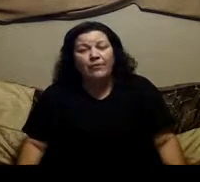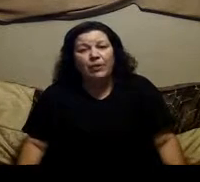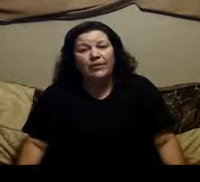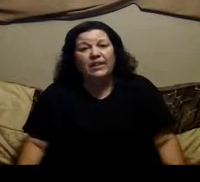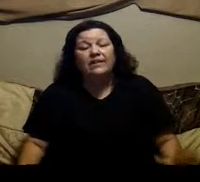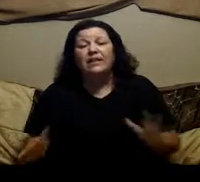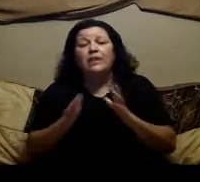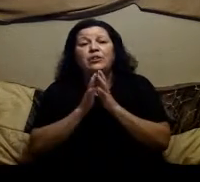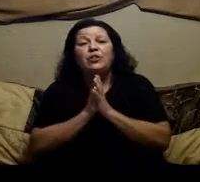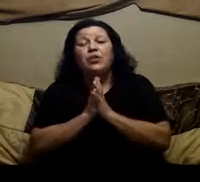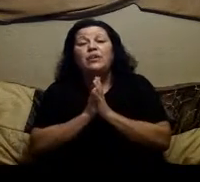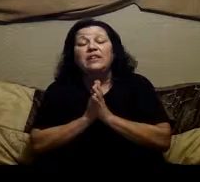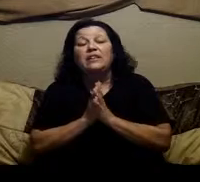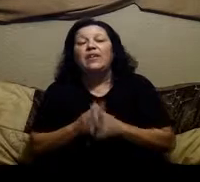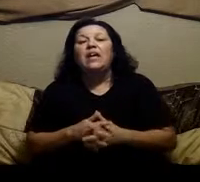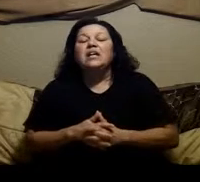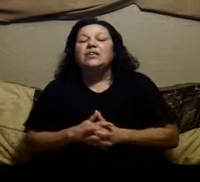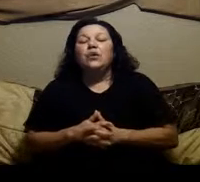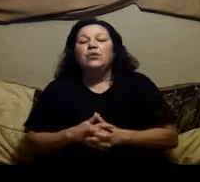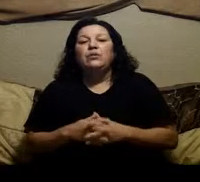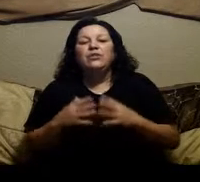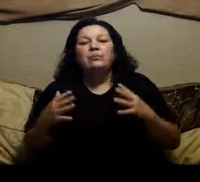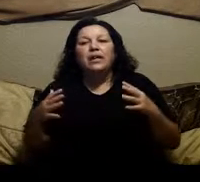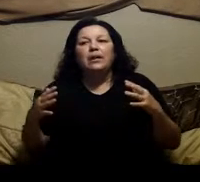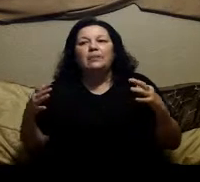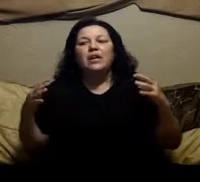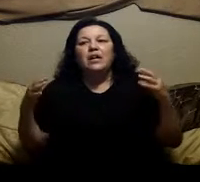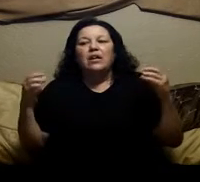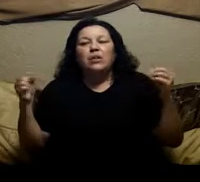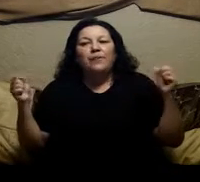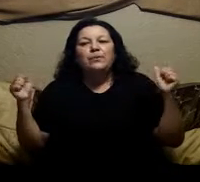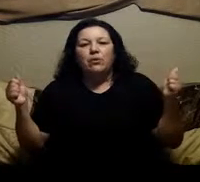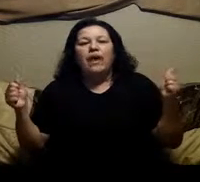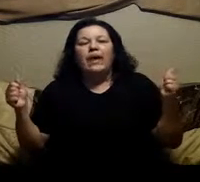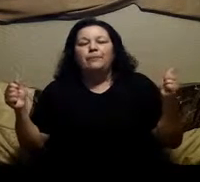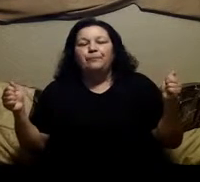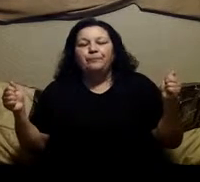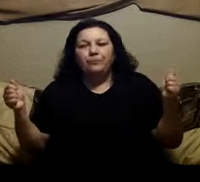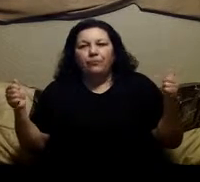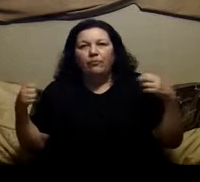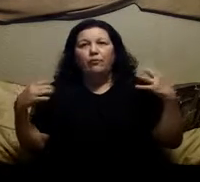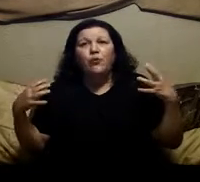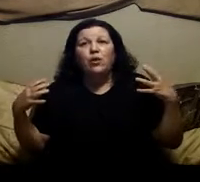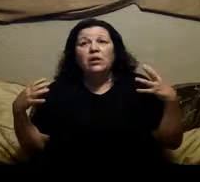from those things and they were just so addictive so you know sometimes you have to pray for